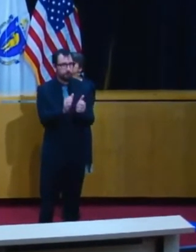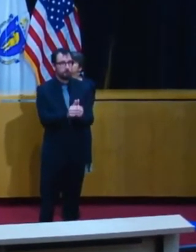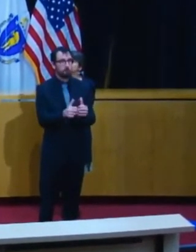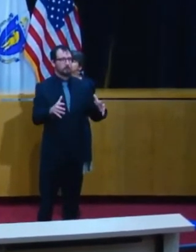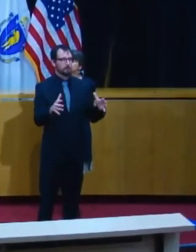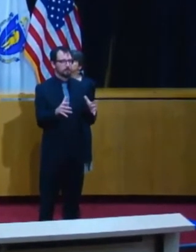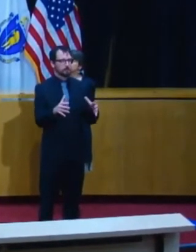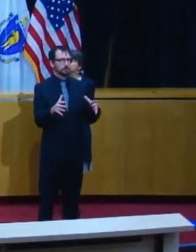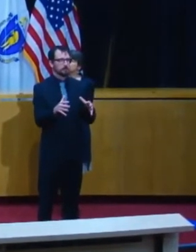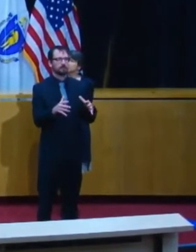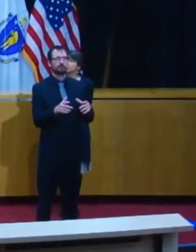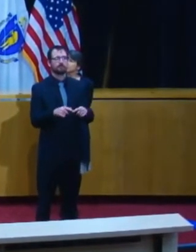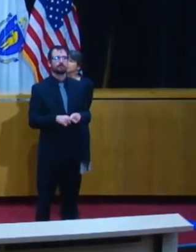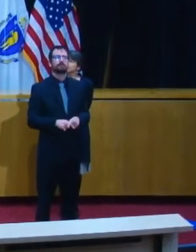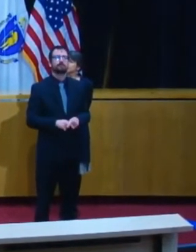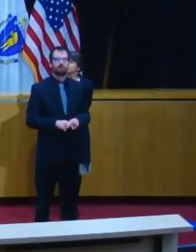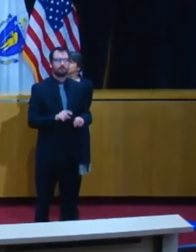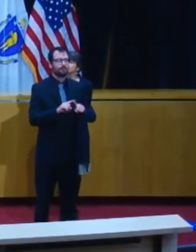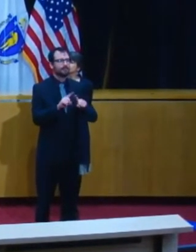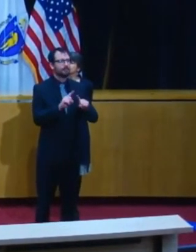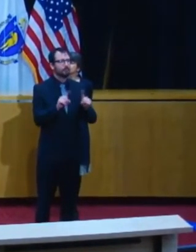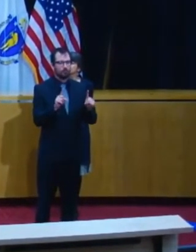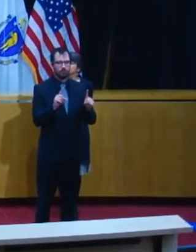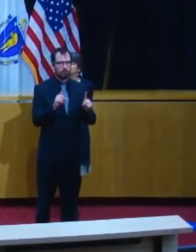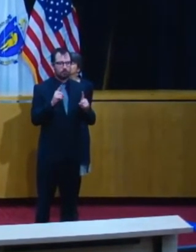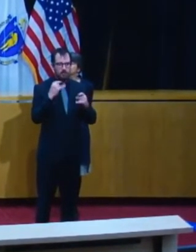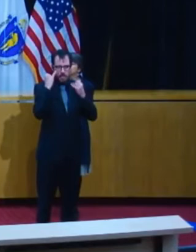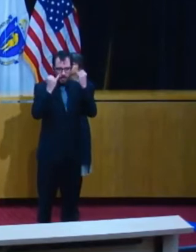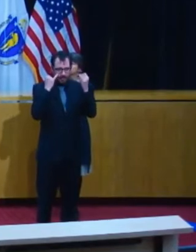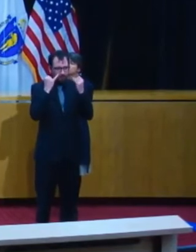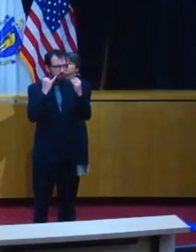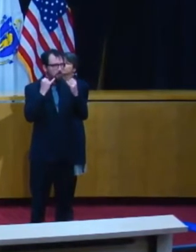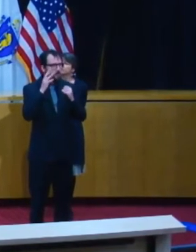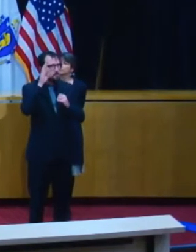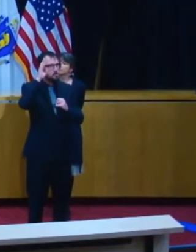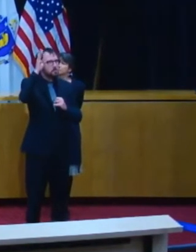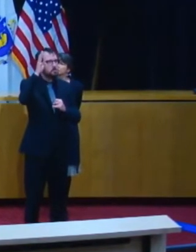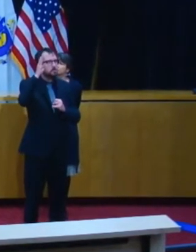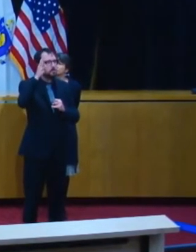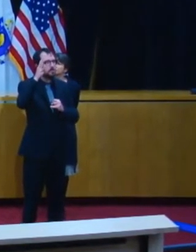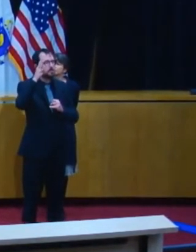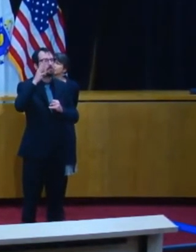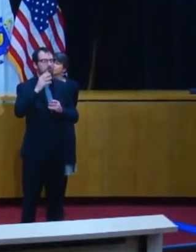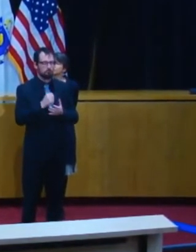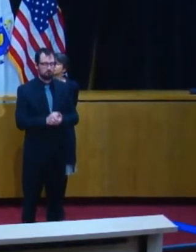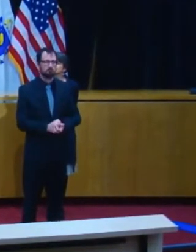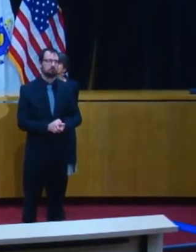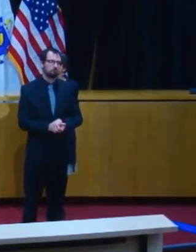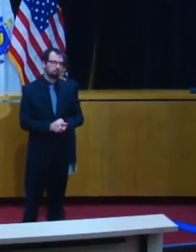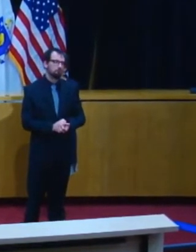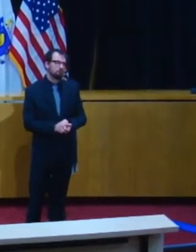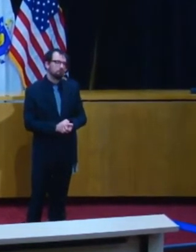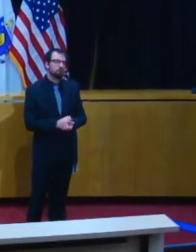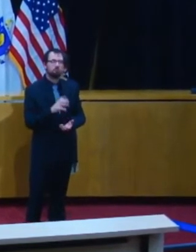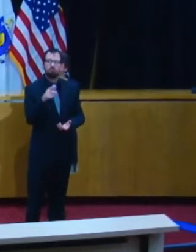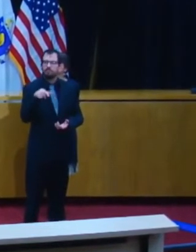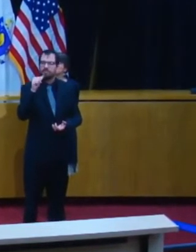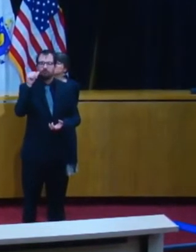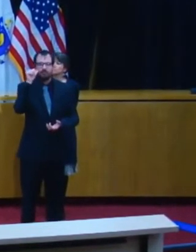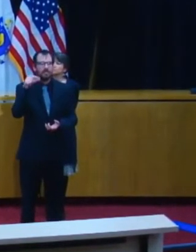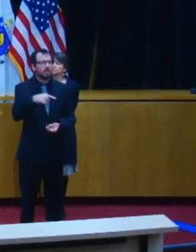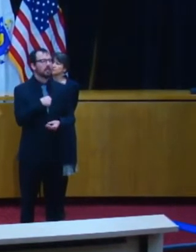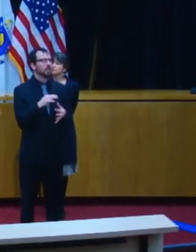Yesterday, you heard our detailed projections as they currently stand with respect to case numbers and our planning efforts